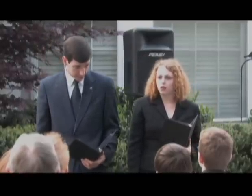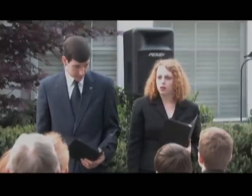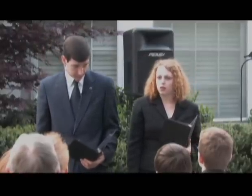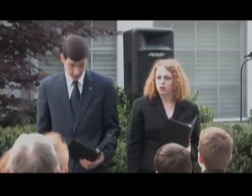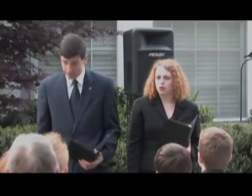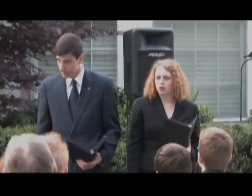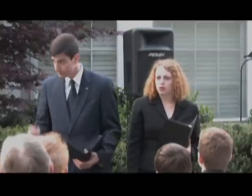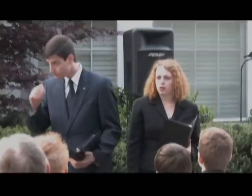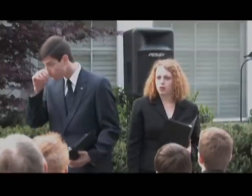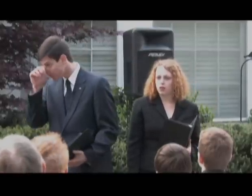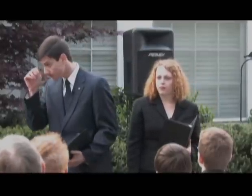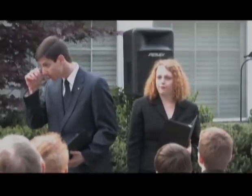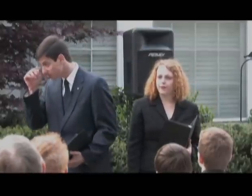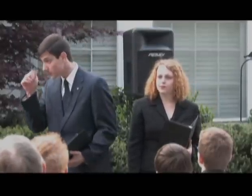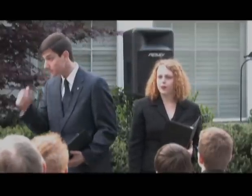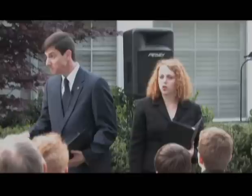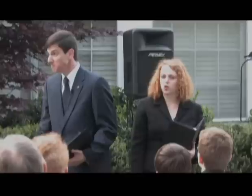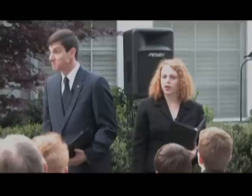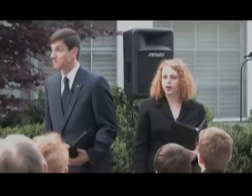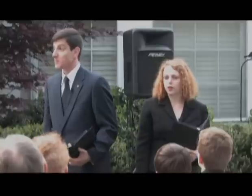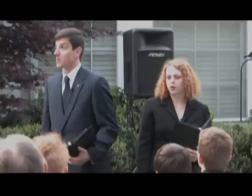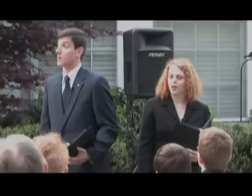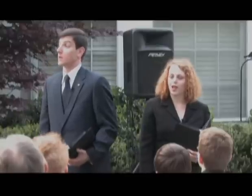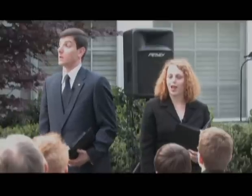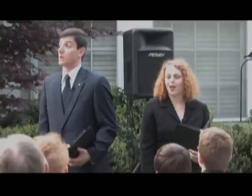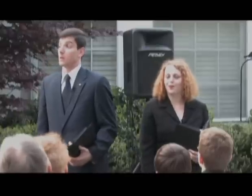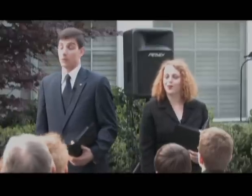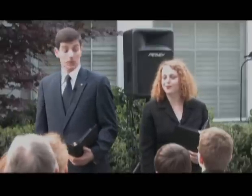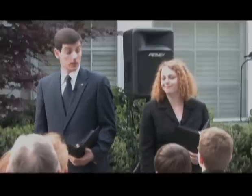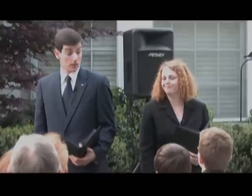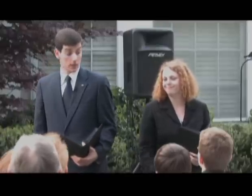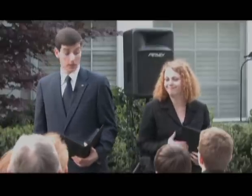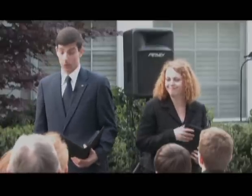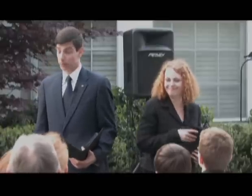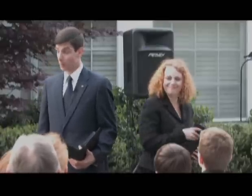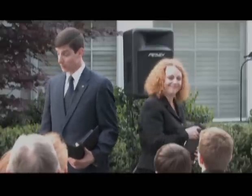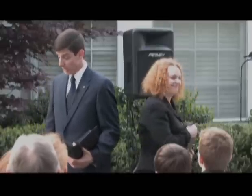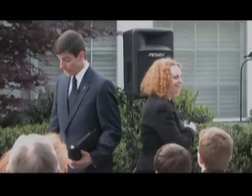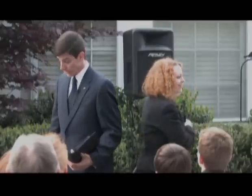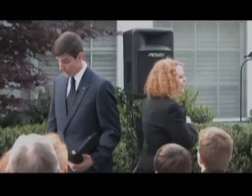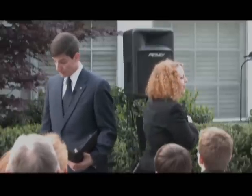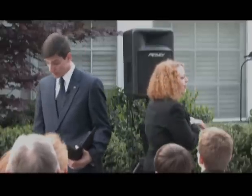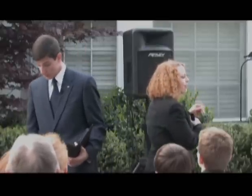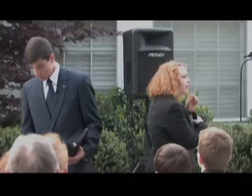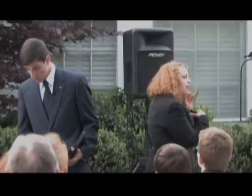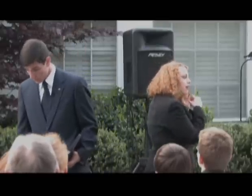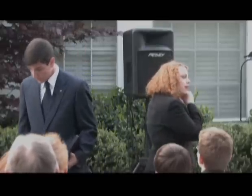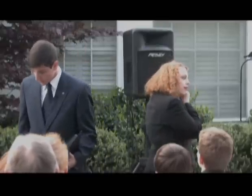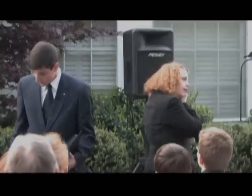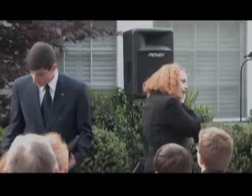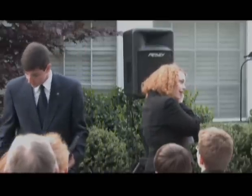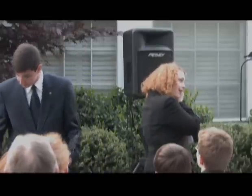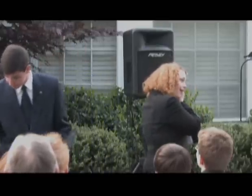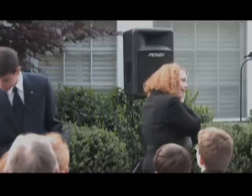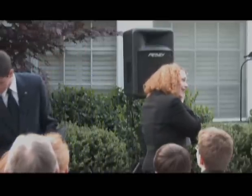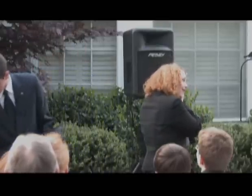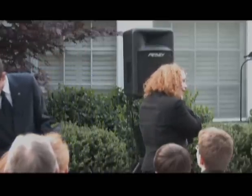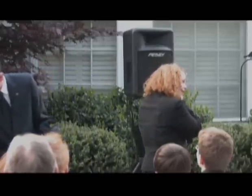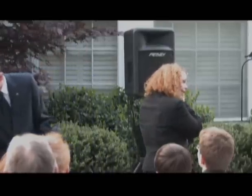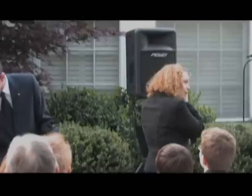It's late, alright? Fix me a grape, lover. Don't suppose a nightcap could hurt either one of us, now could it? A nightcap?